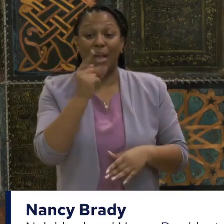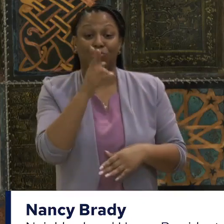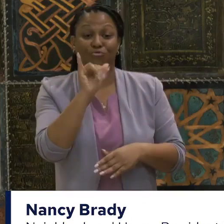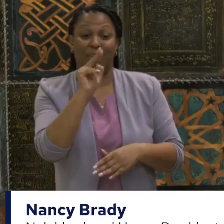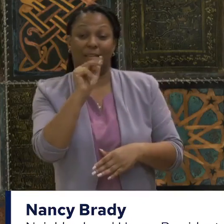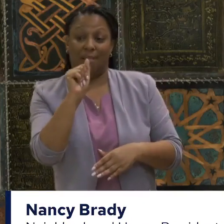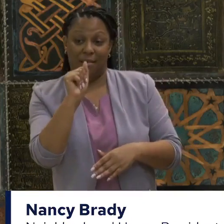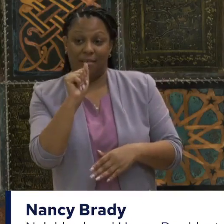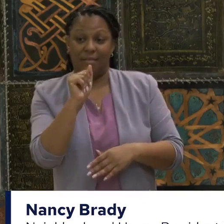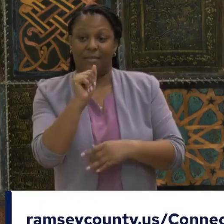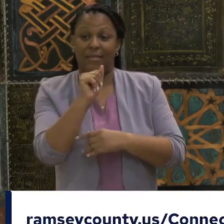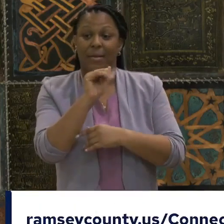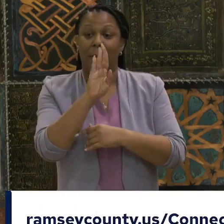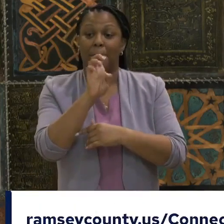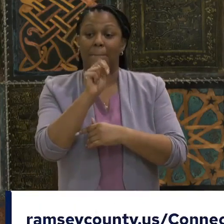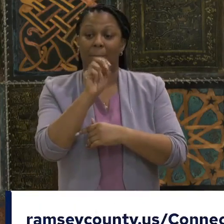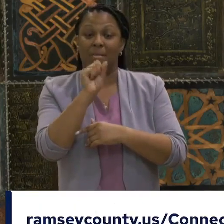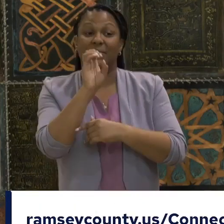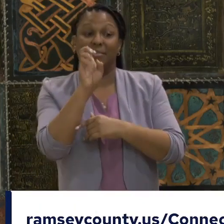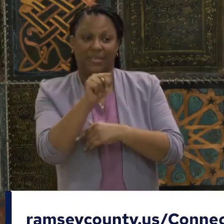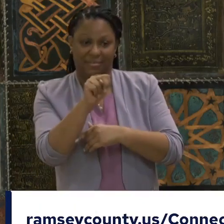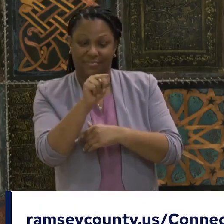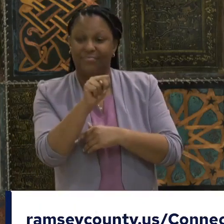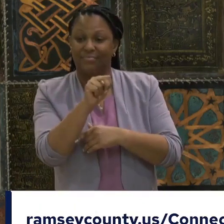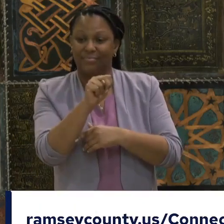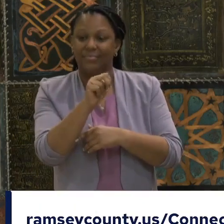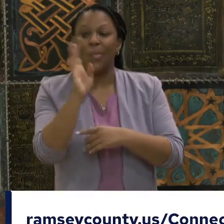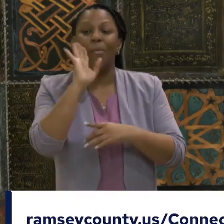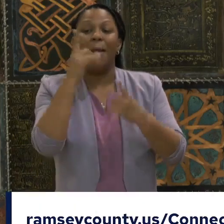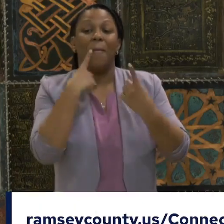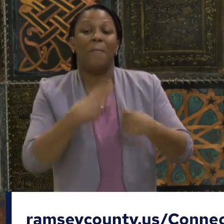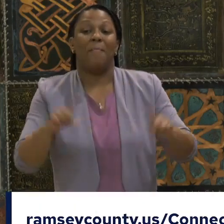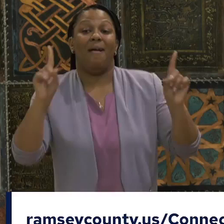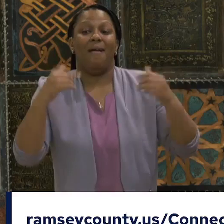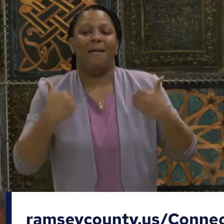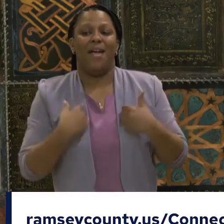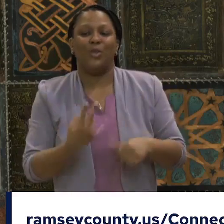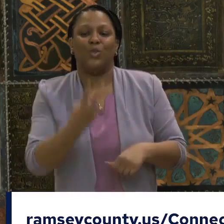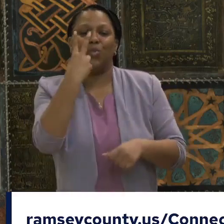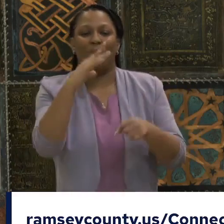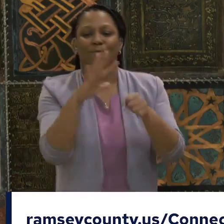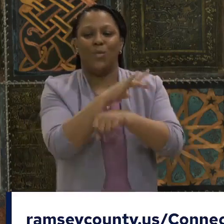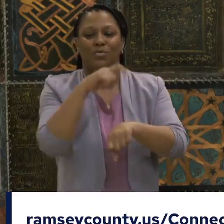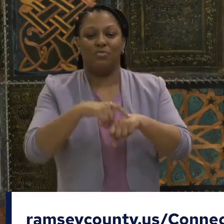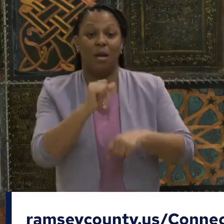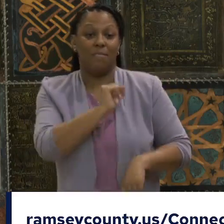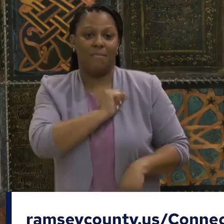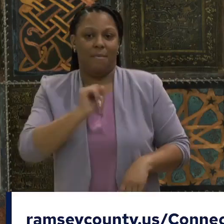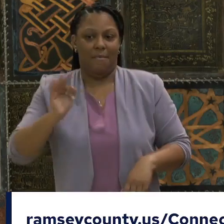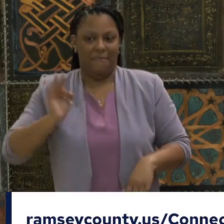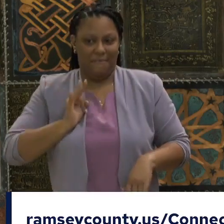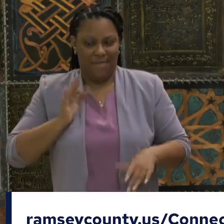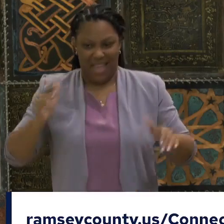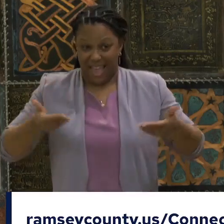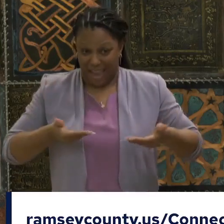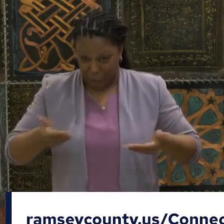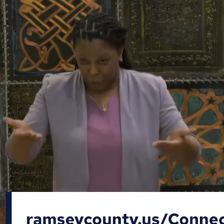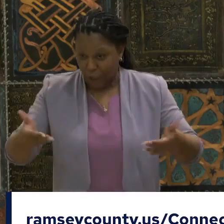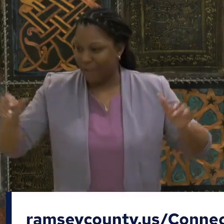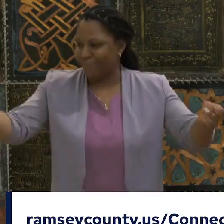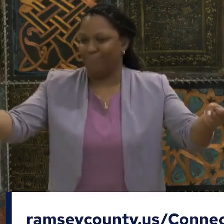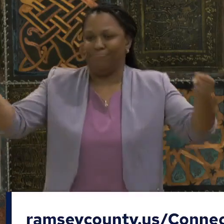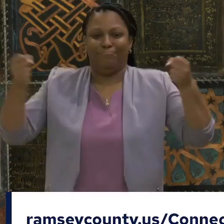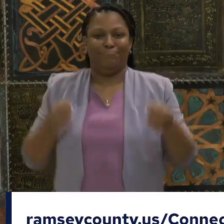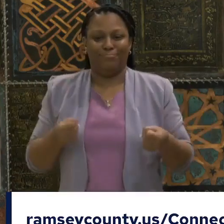is going to get two full-time, culturally competent people to work with her. To partner with the county,